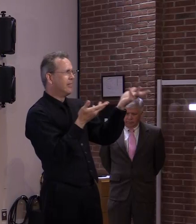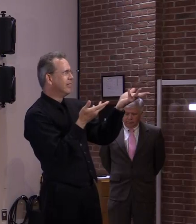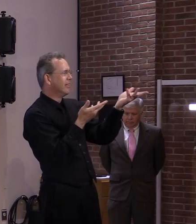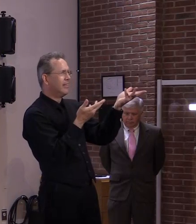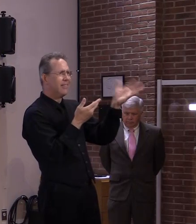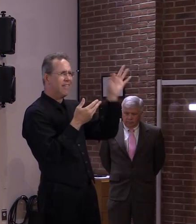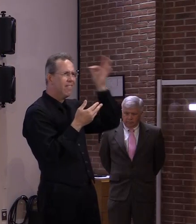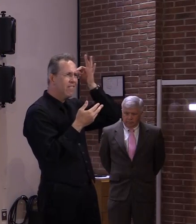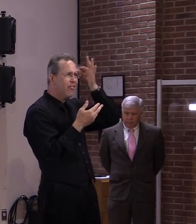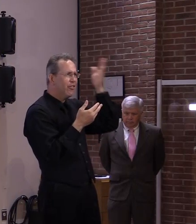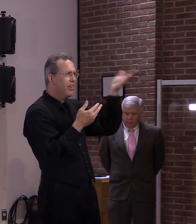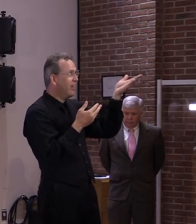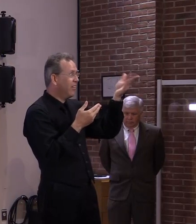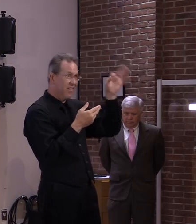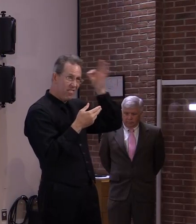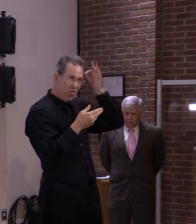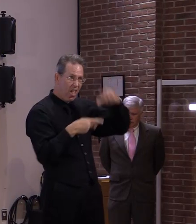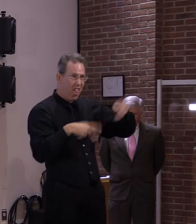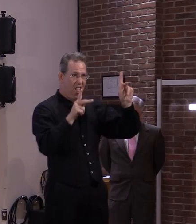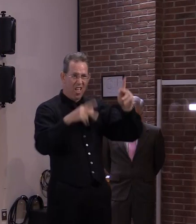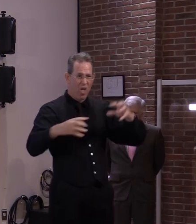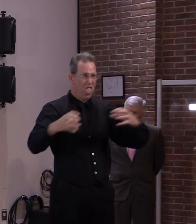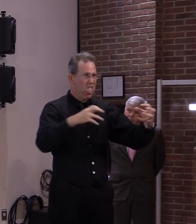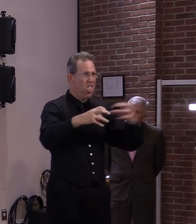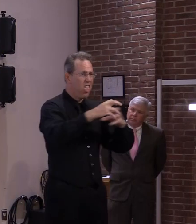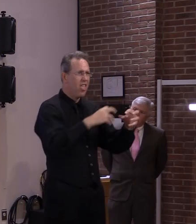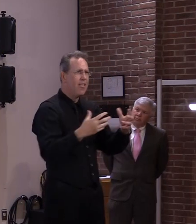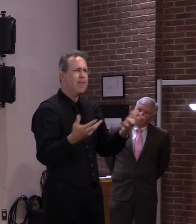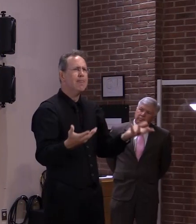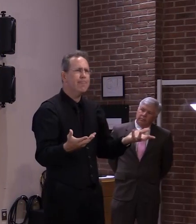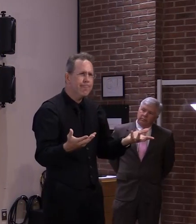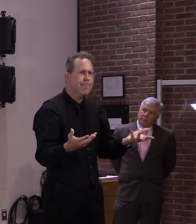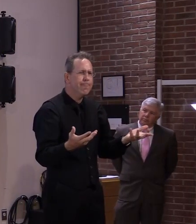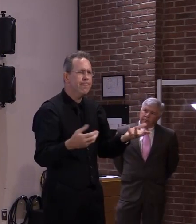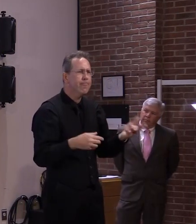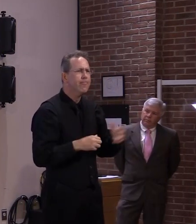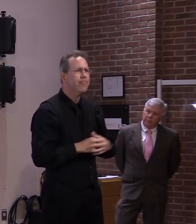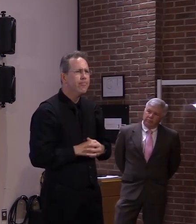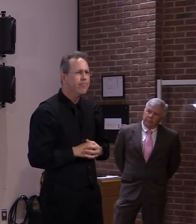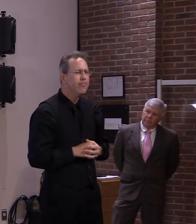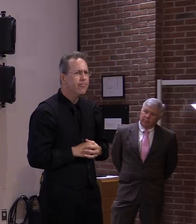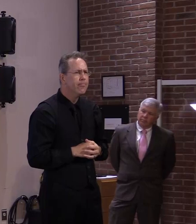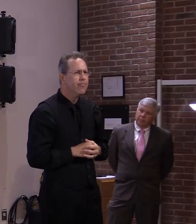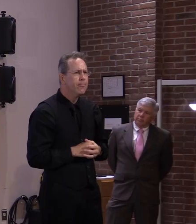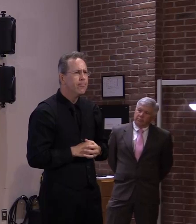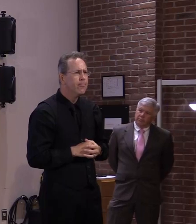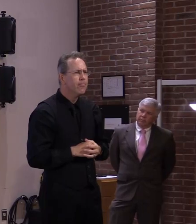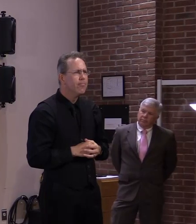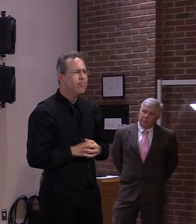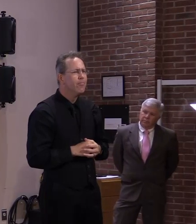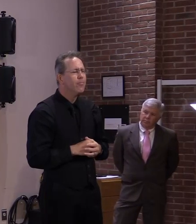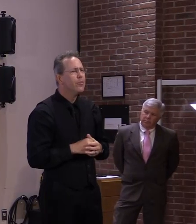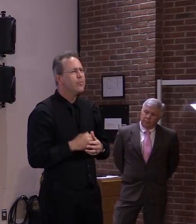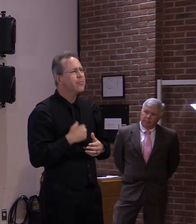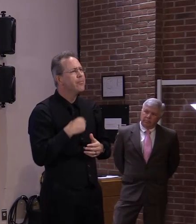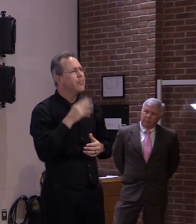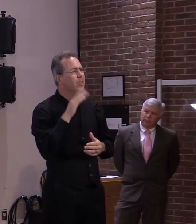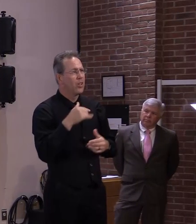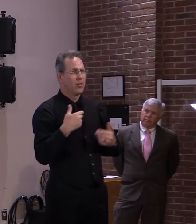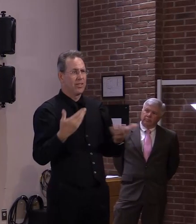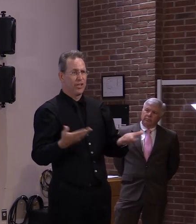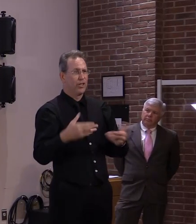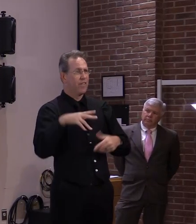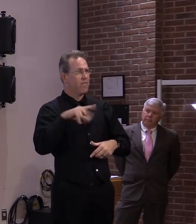anytime you have 256 people who are no longer with us you